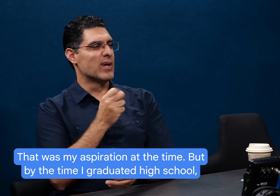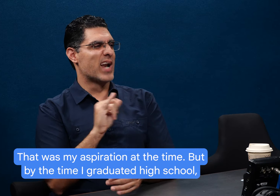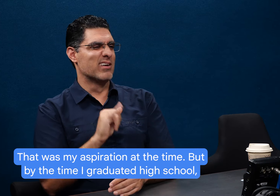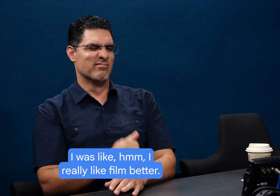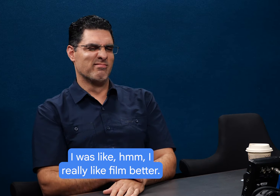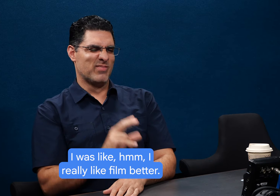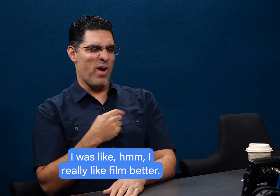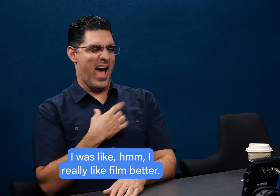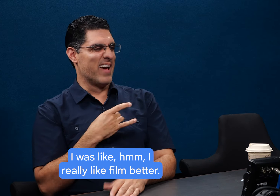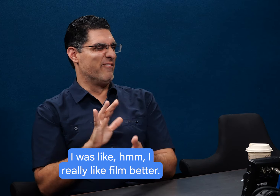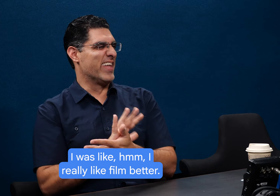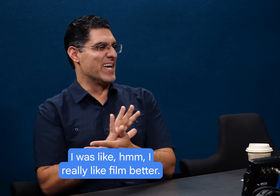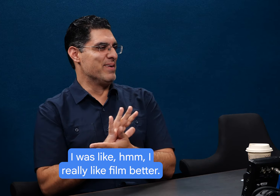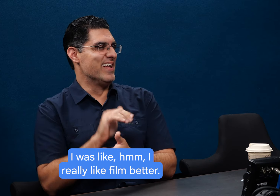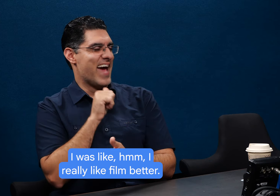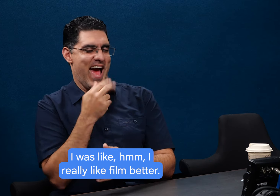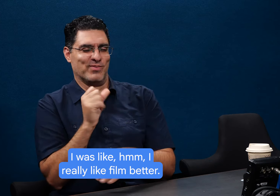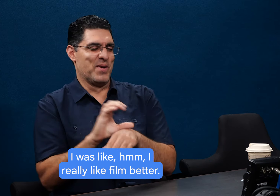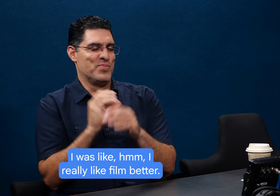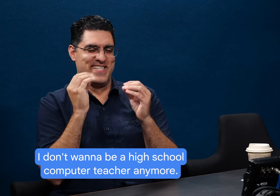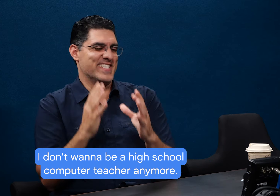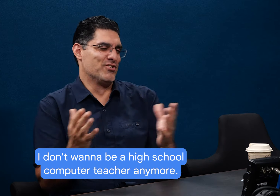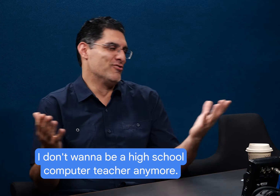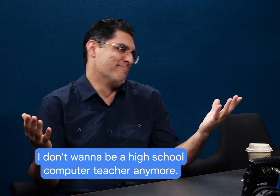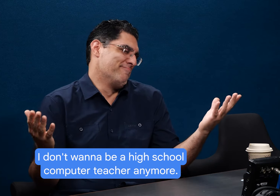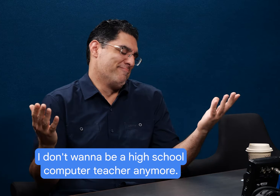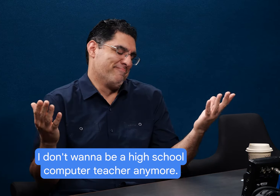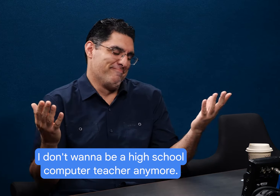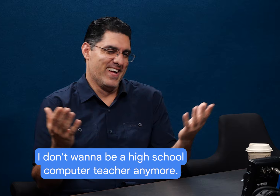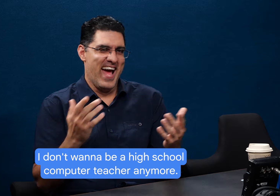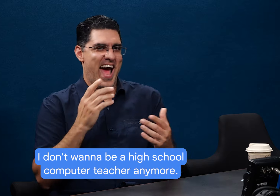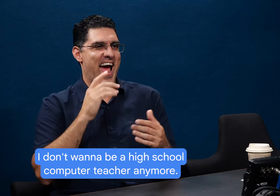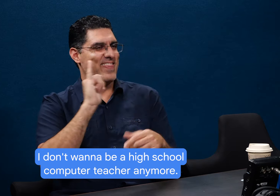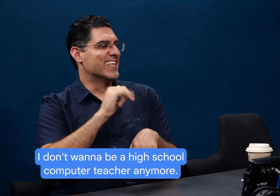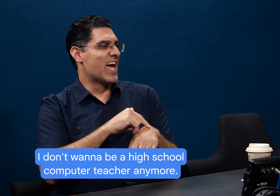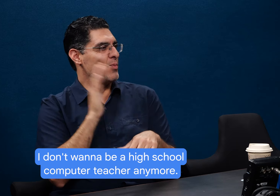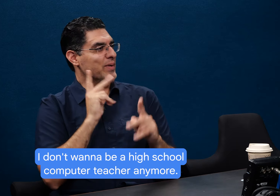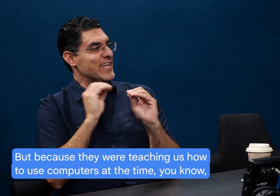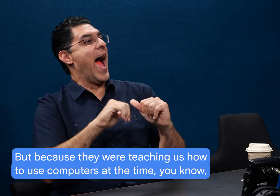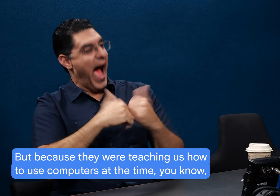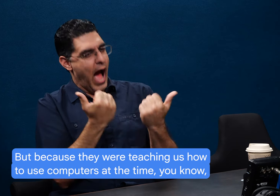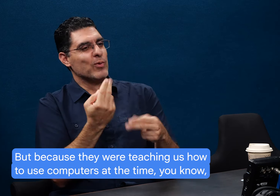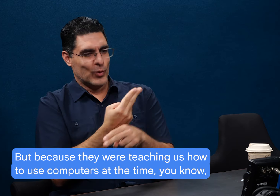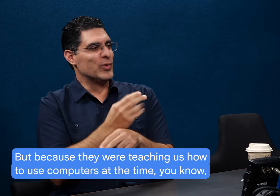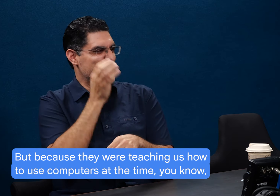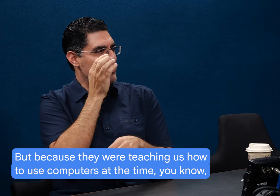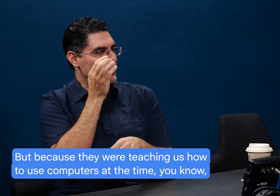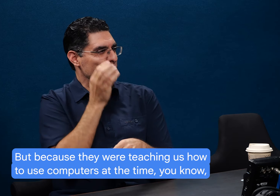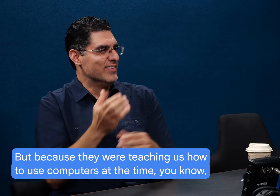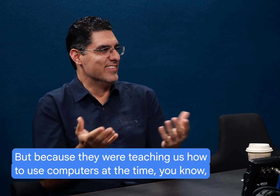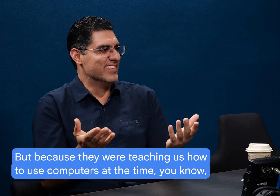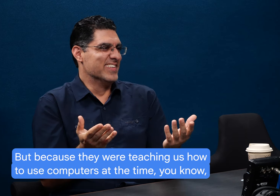time I graduated high school, was like, hmm, I really like film better. I don't want to be a high school computer teacher anymore. But because